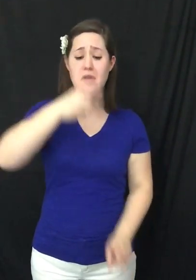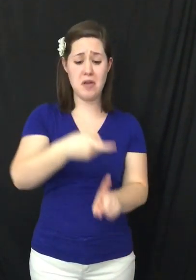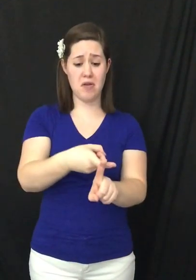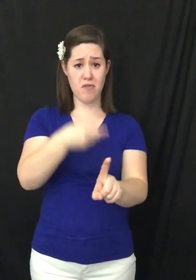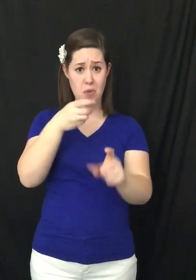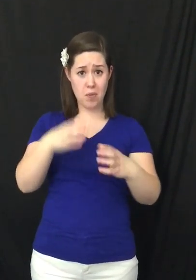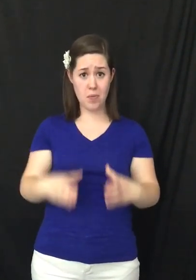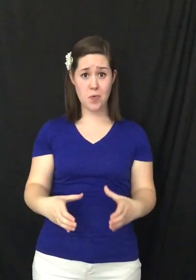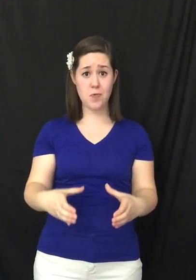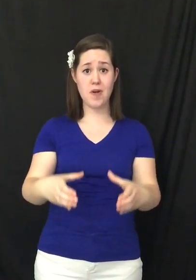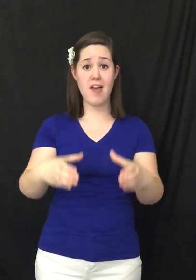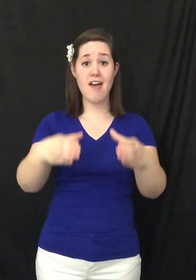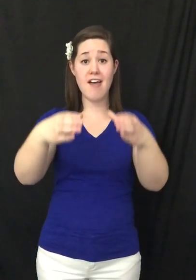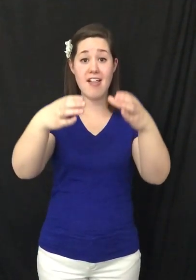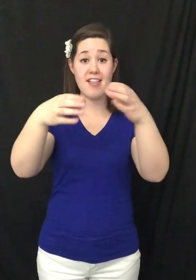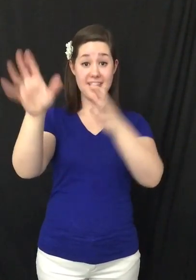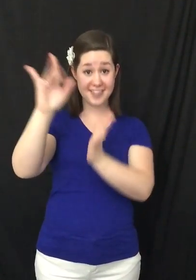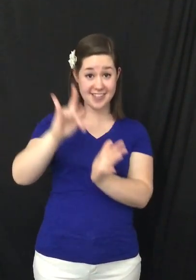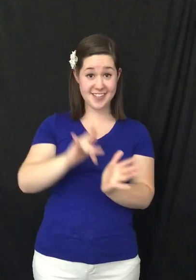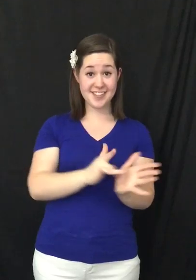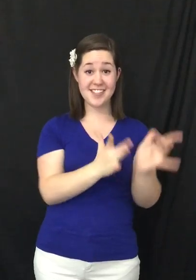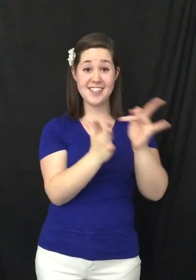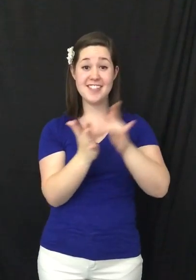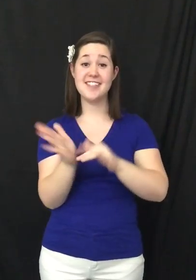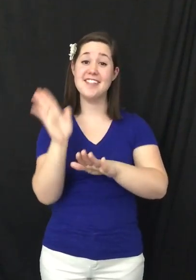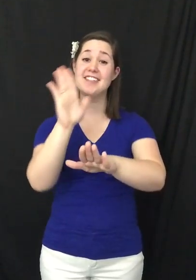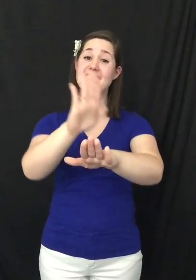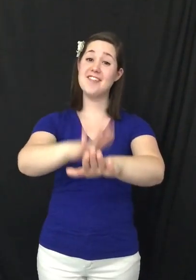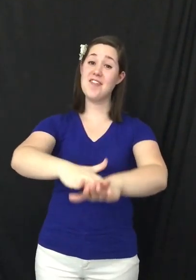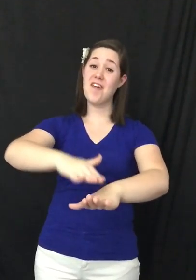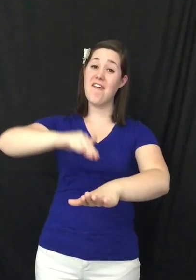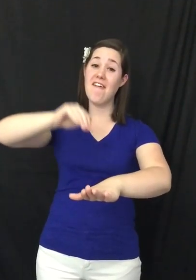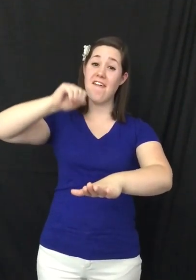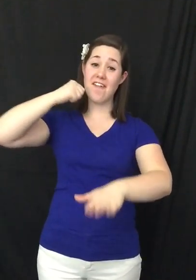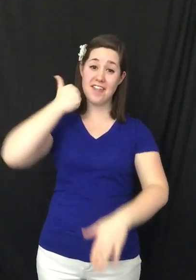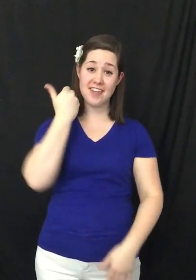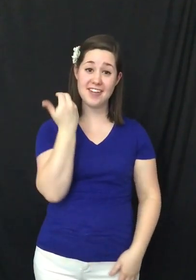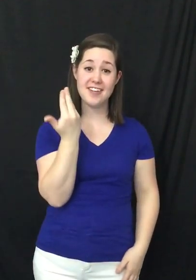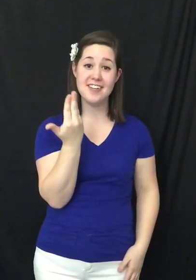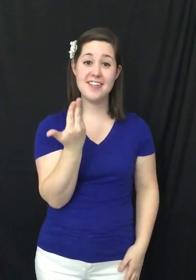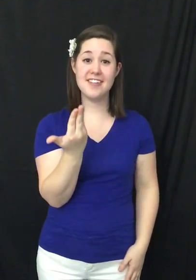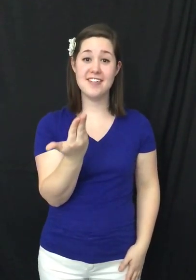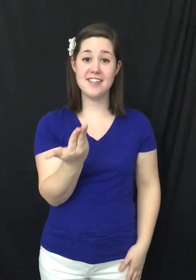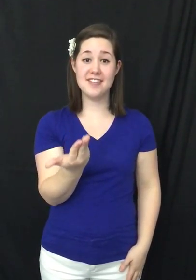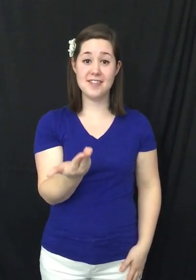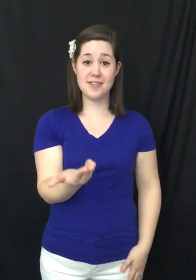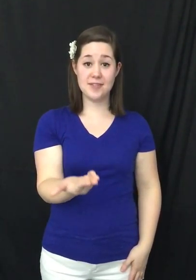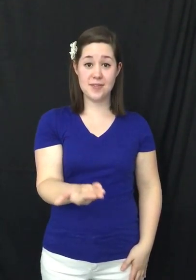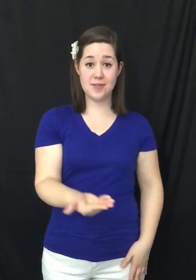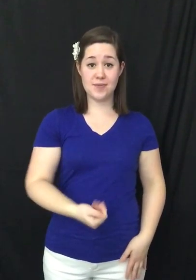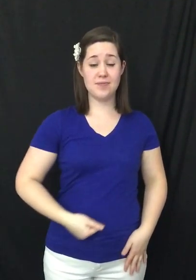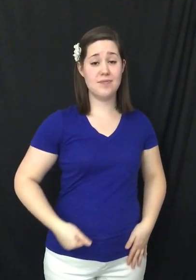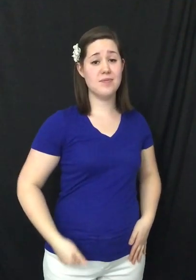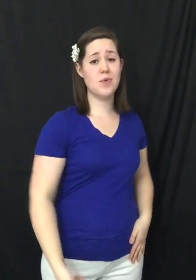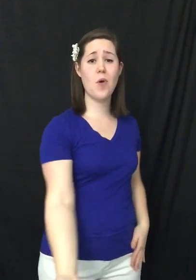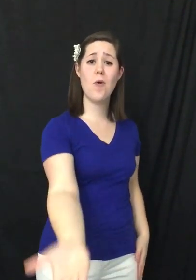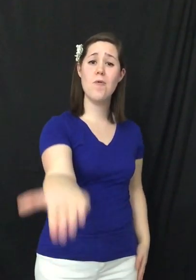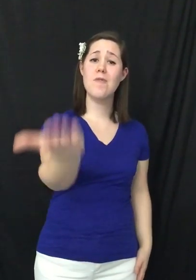drink from the well? Jesus is calling. Oh,